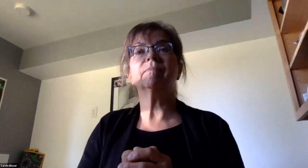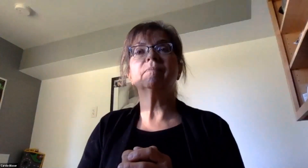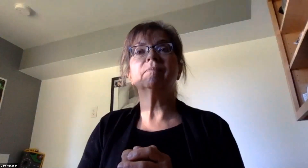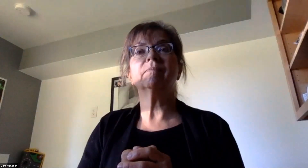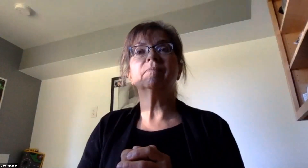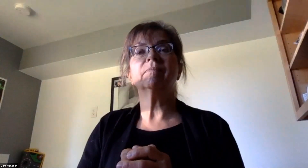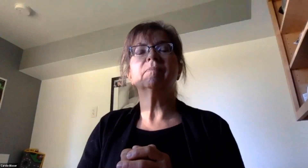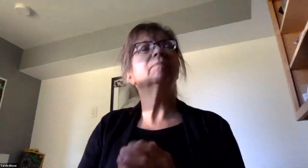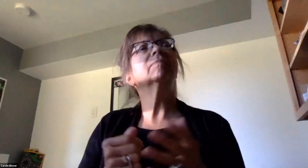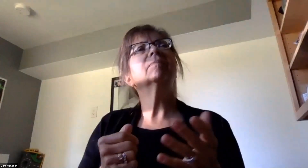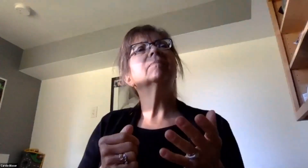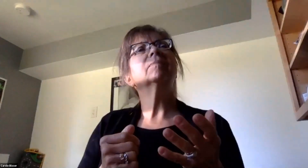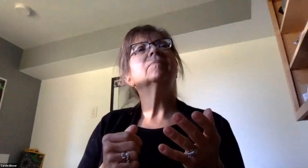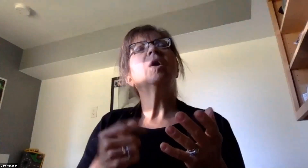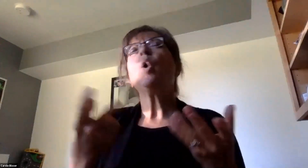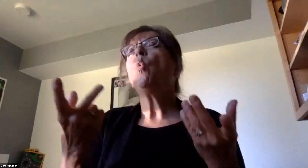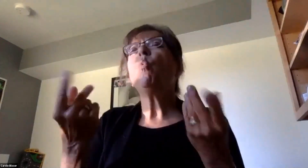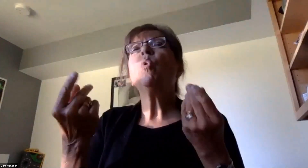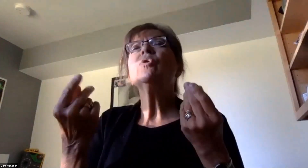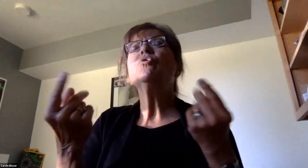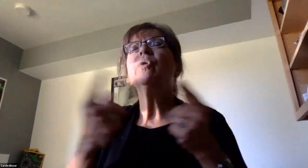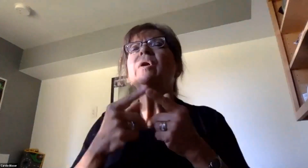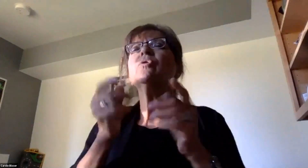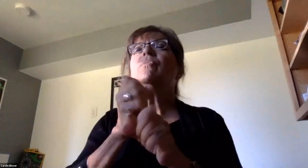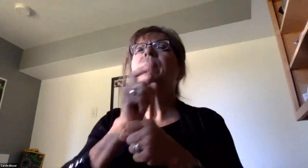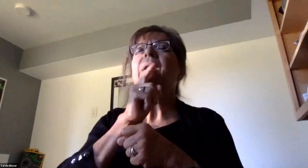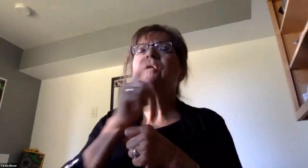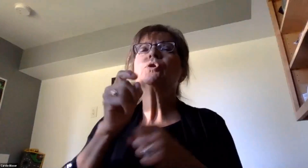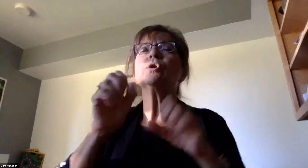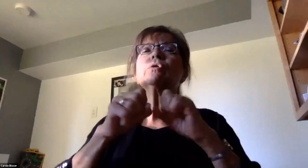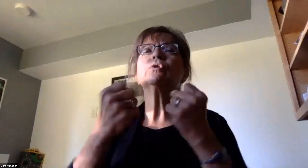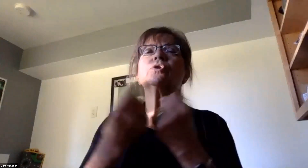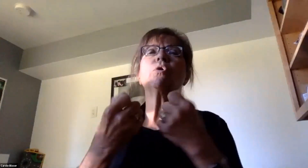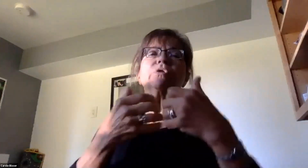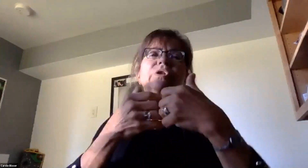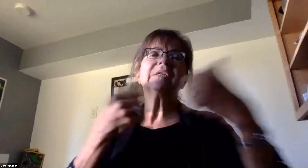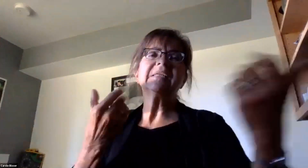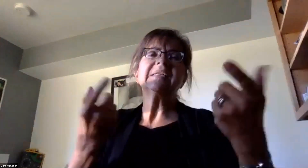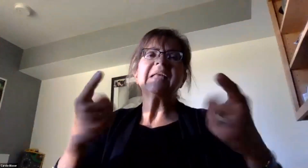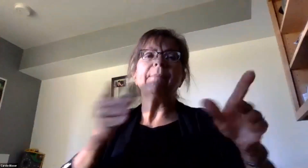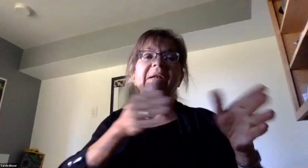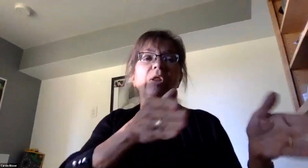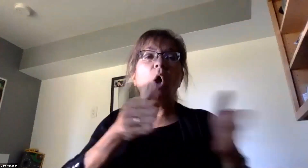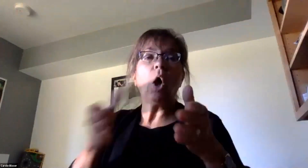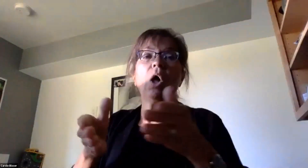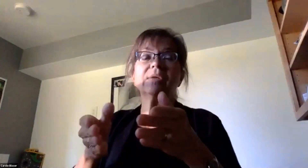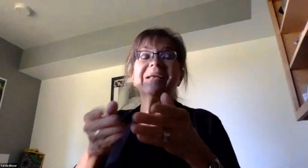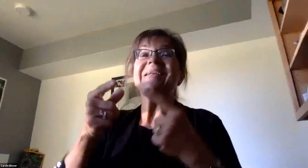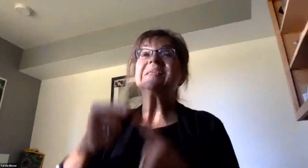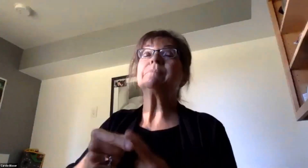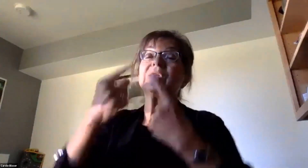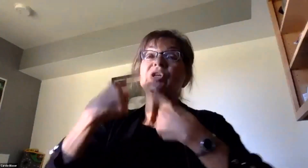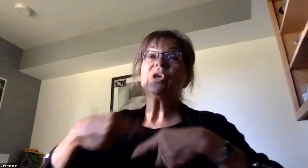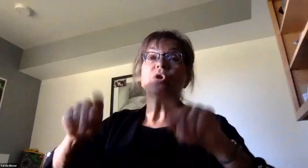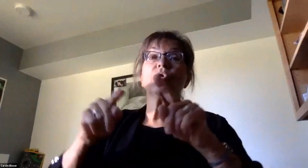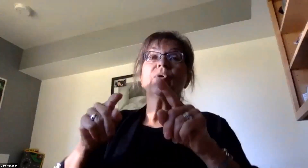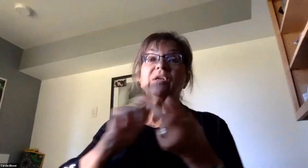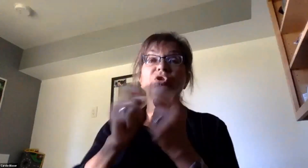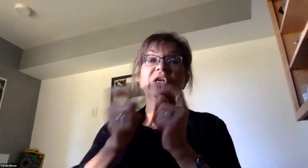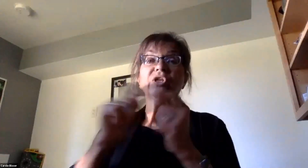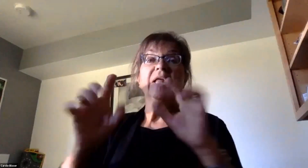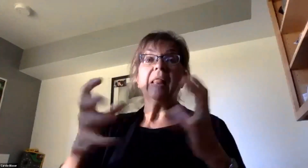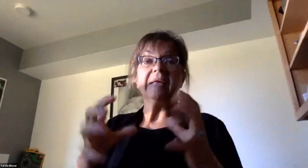What steps have you taken to ensure social distancing is maintained in the hallways, especially during class transitions or in high traffic areas?